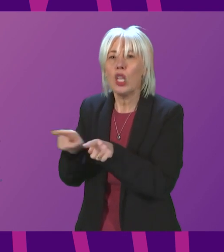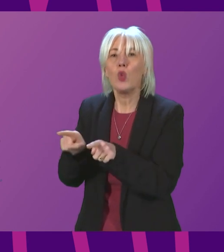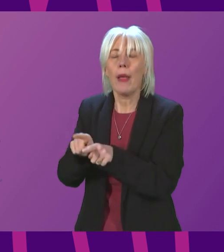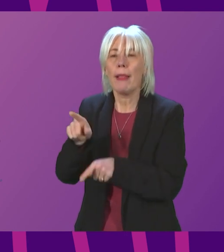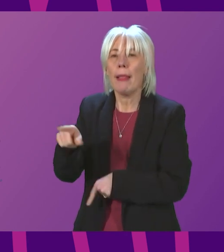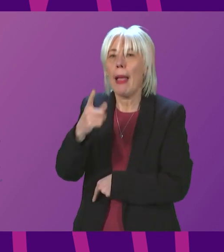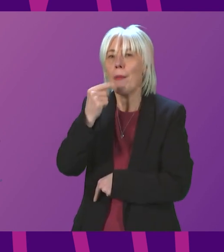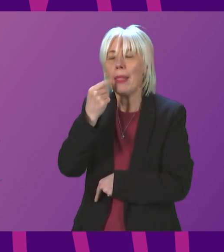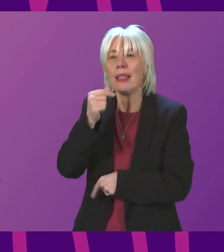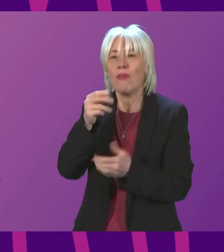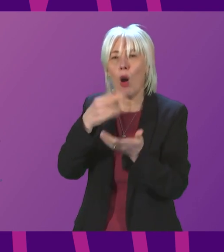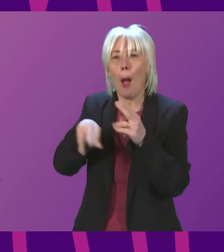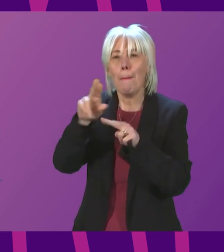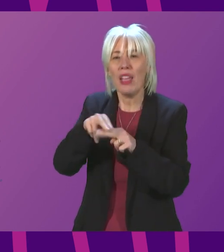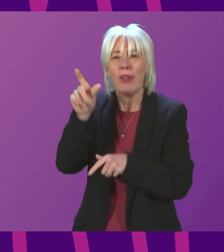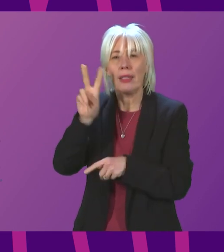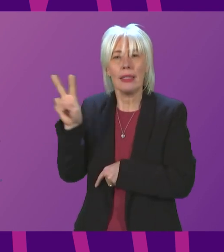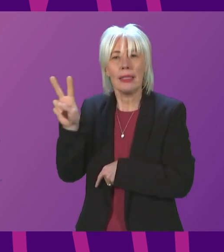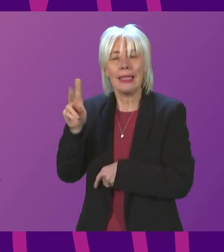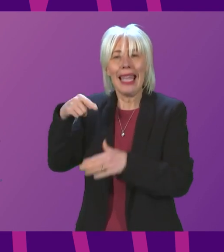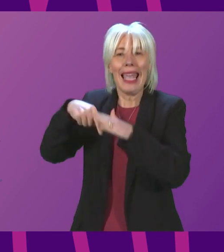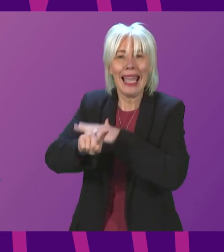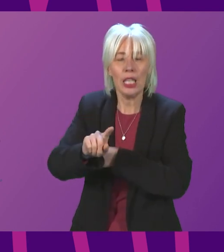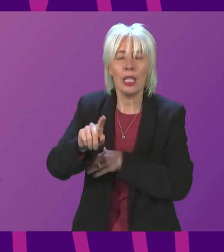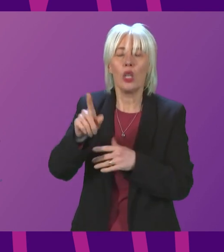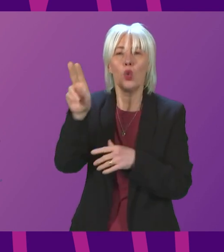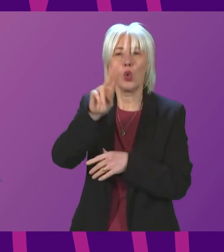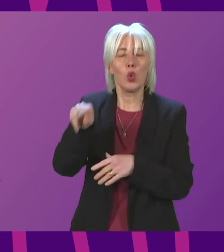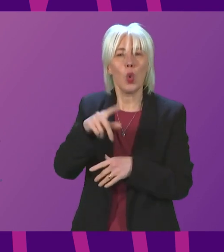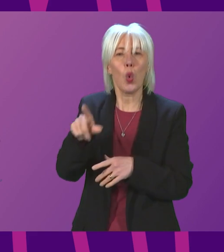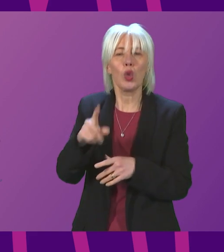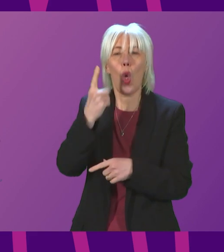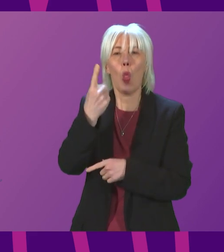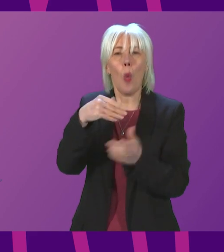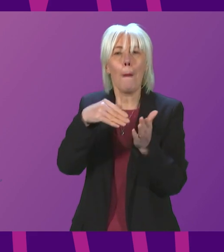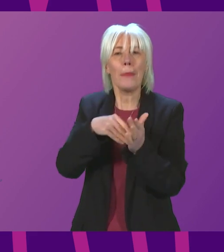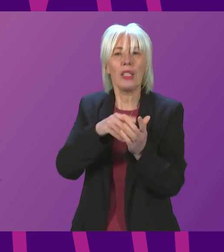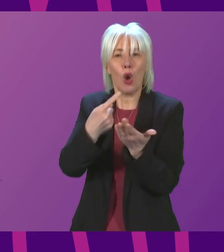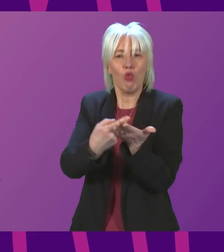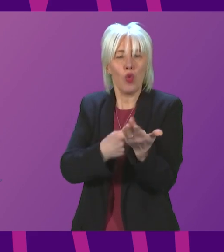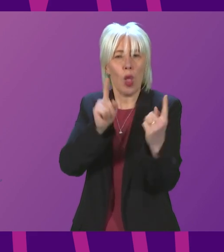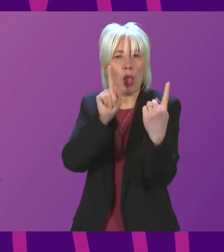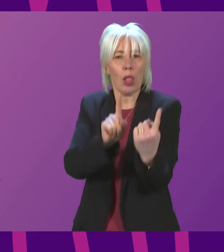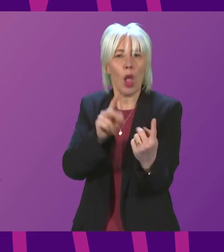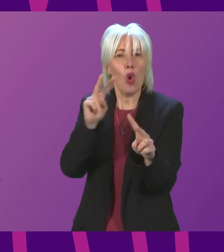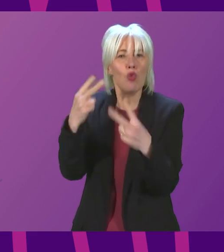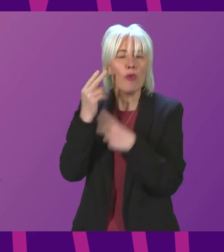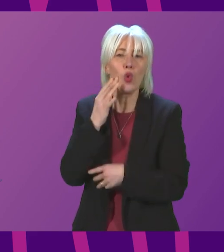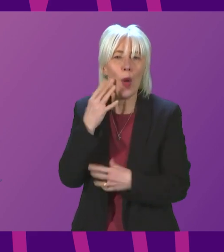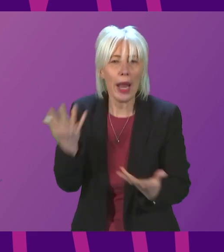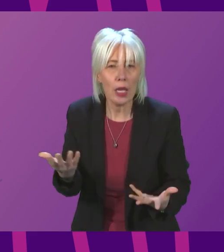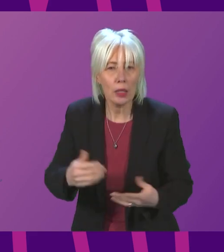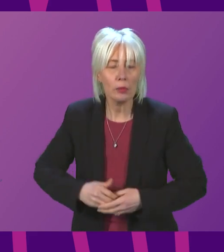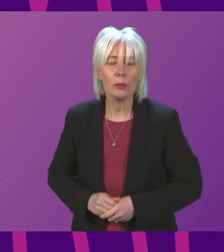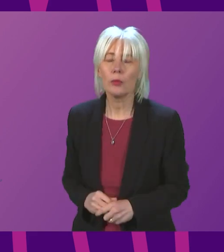ability for parents to go in will the one metre rule be reviewed and when will it be reviewed First Minister we